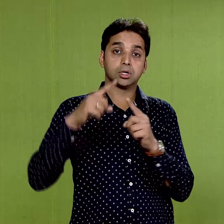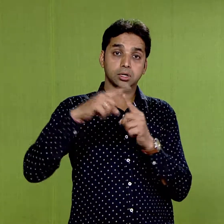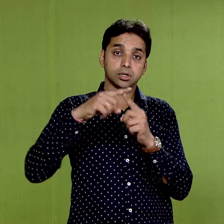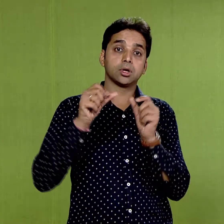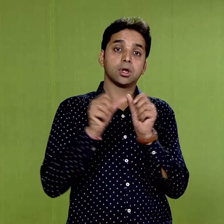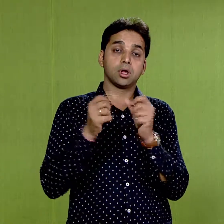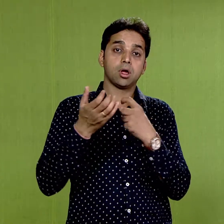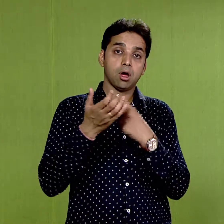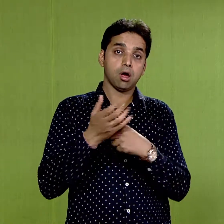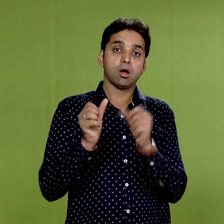-R-A.